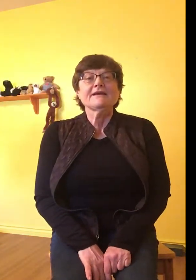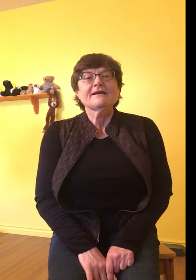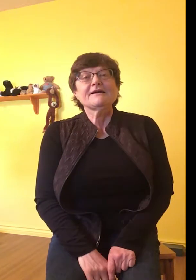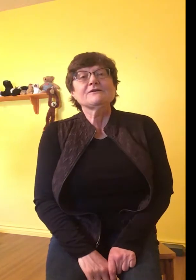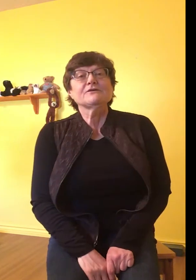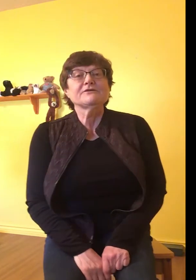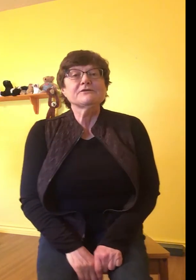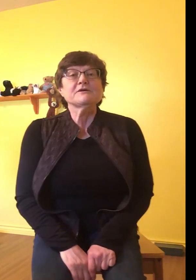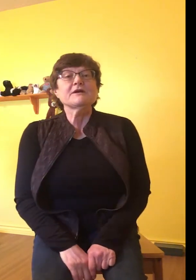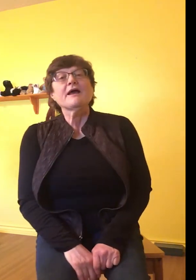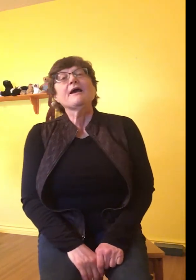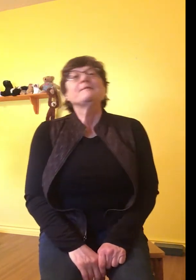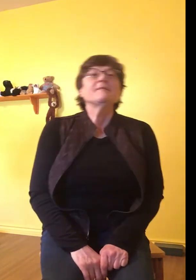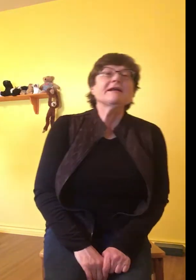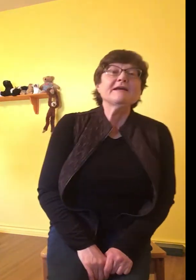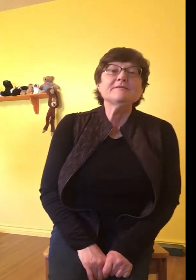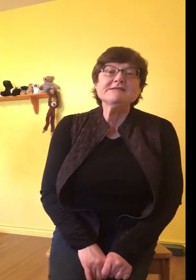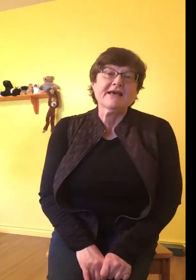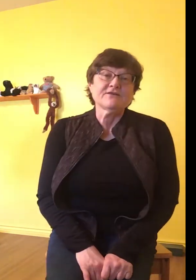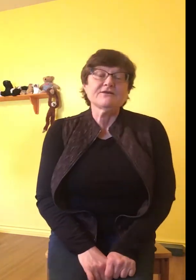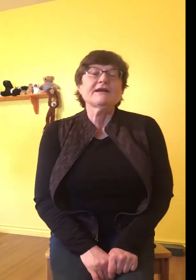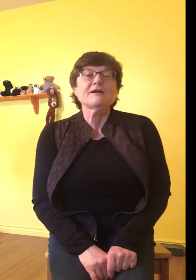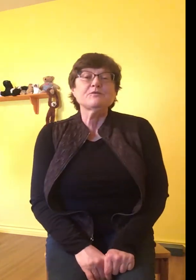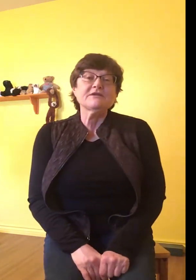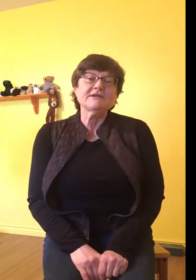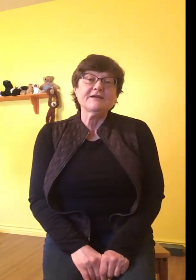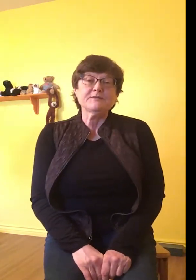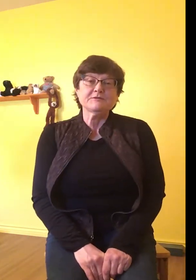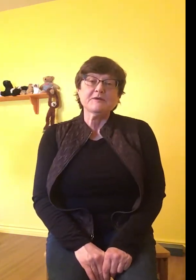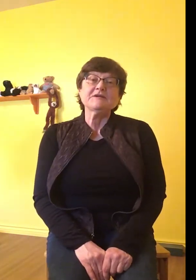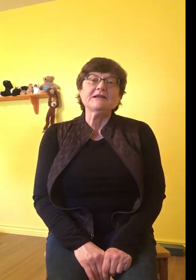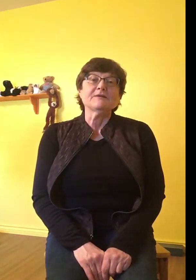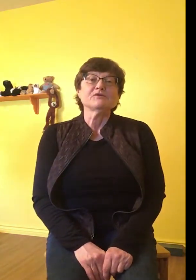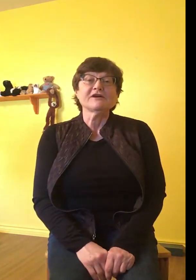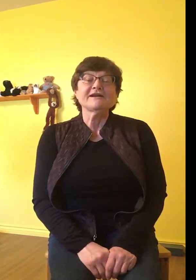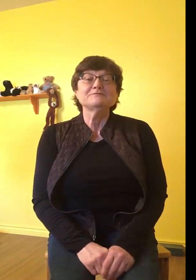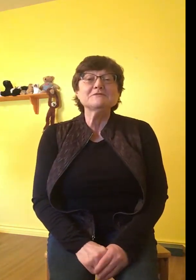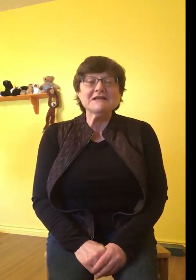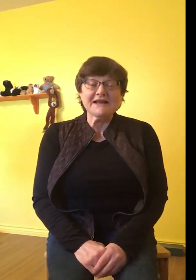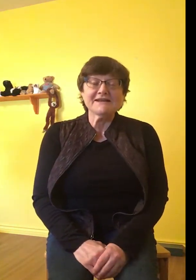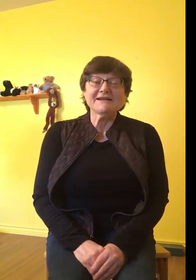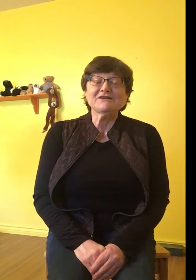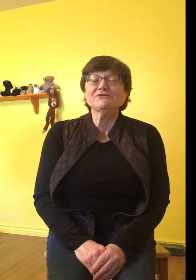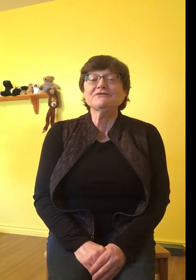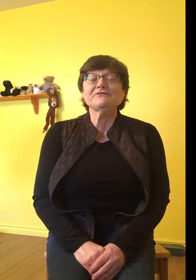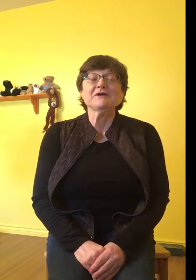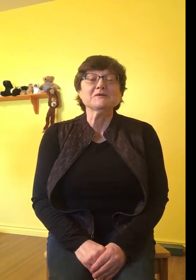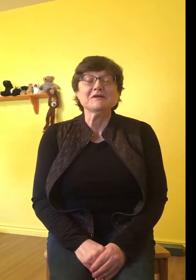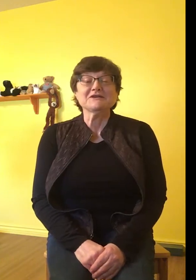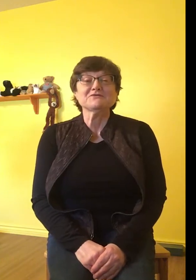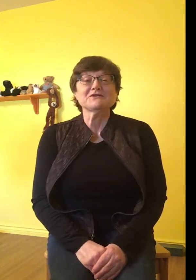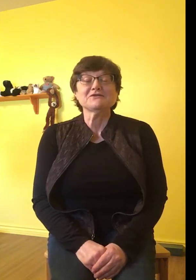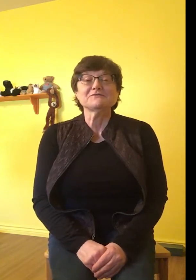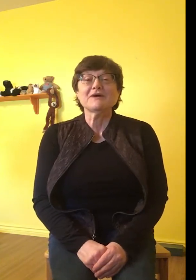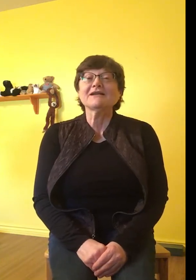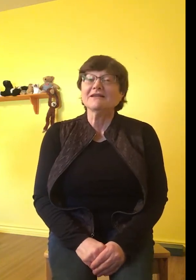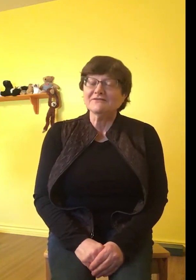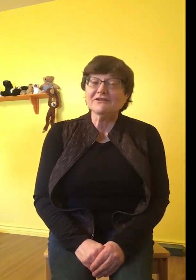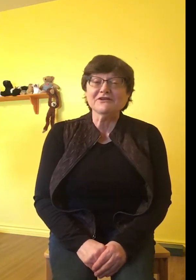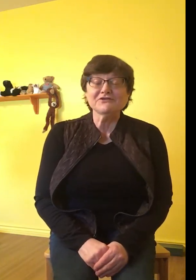Hello everyone. My name is Heather and I'm with the Lethbridge Public Library. Today I'd like to do some finger plays with you. I'd love for you to